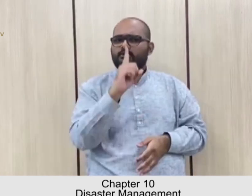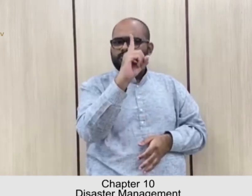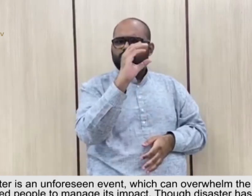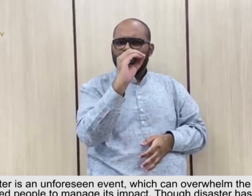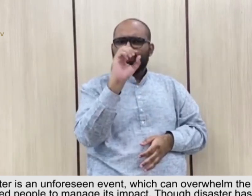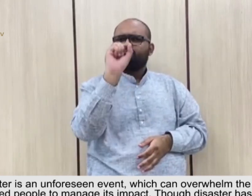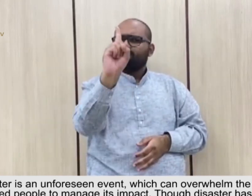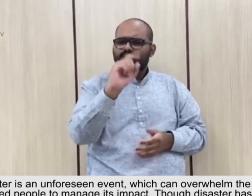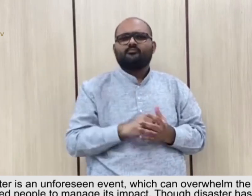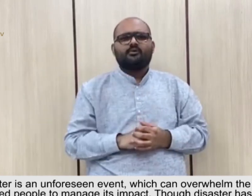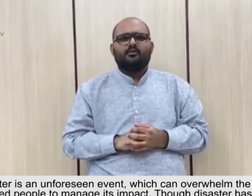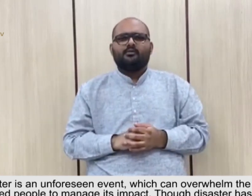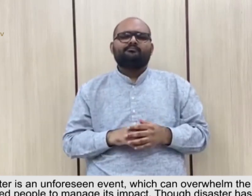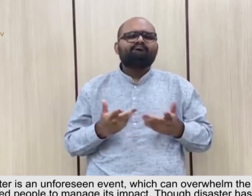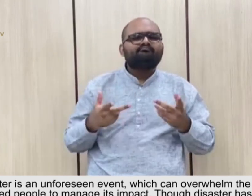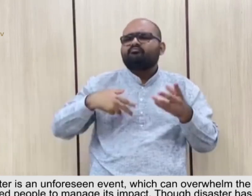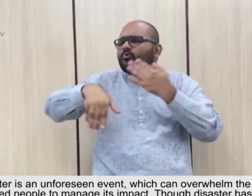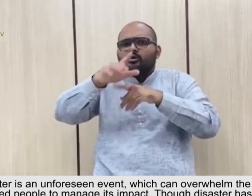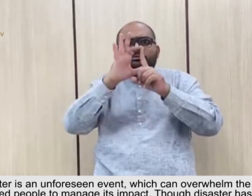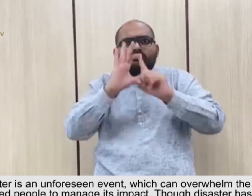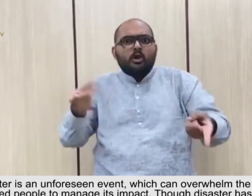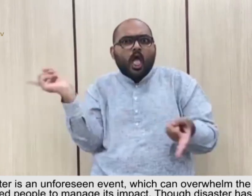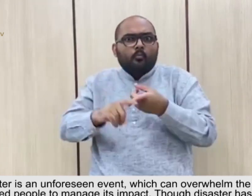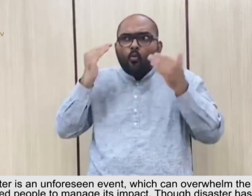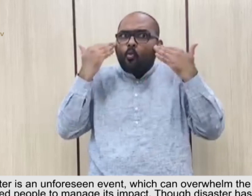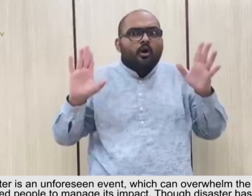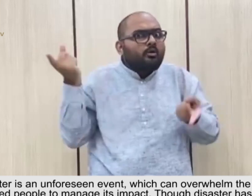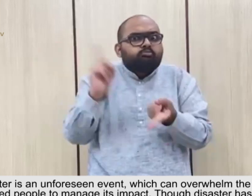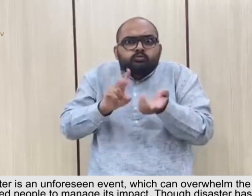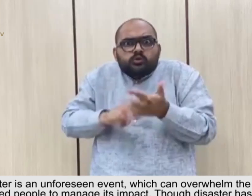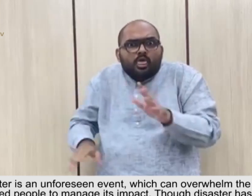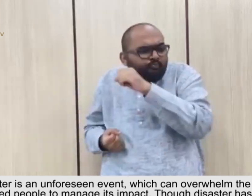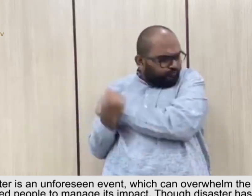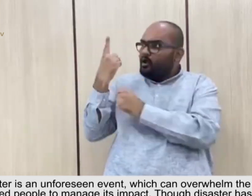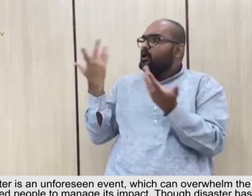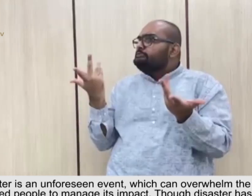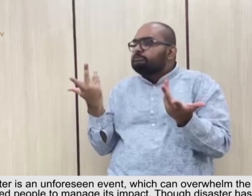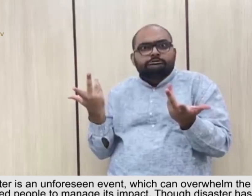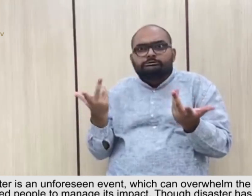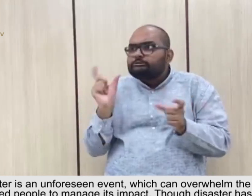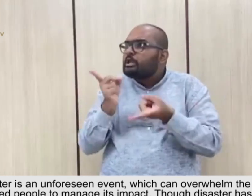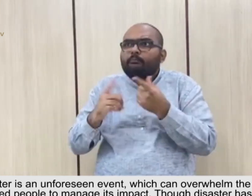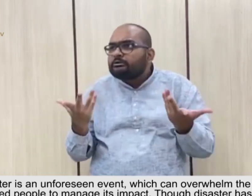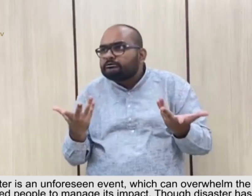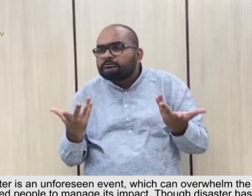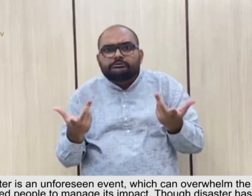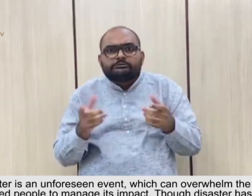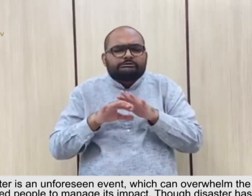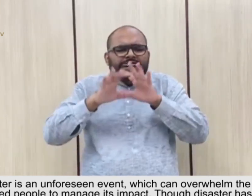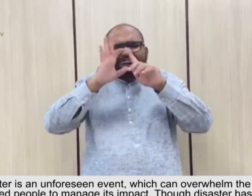10. Disaster is an unforeseen event which can overwhelm the capacity of the affected people to manage its impact. While